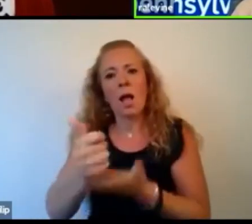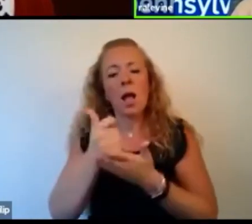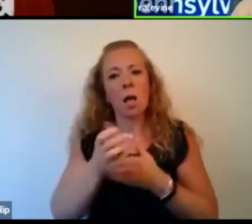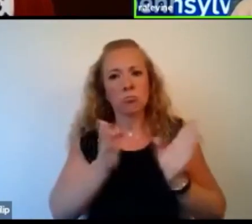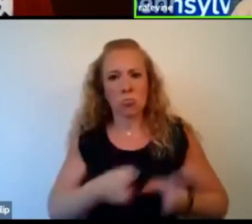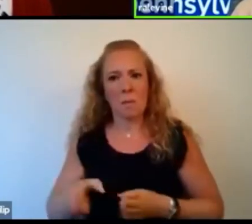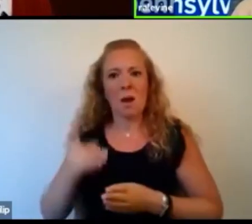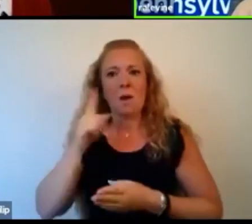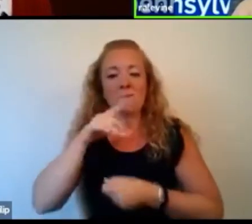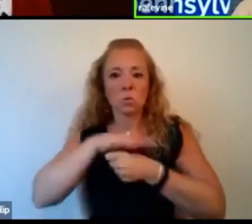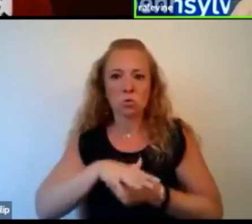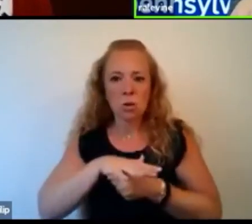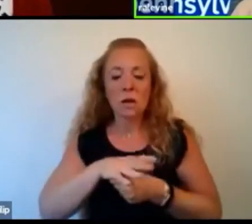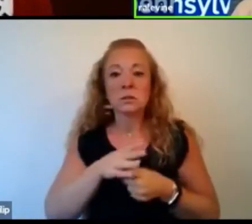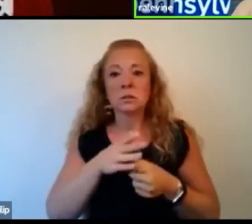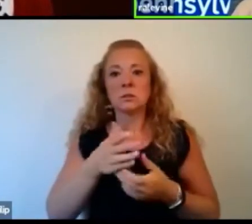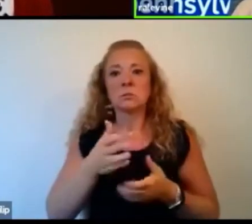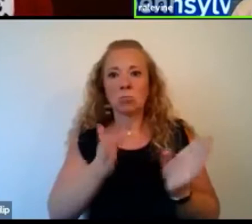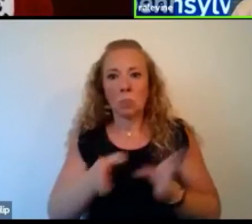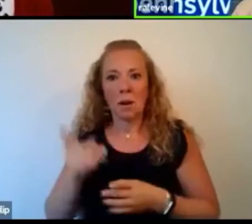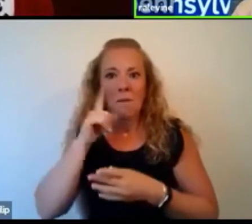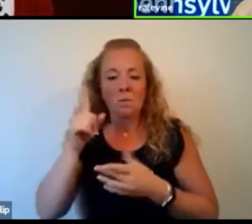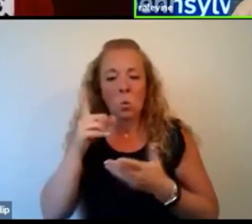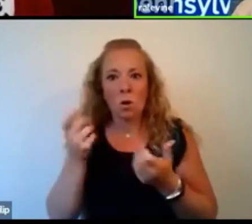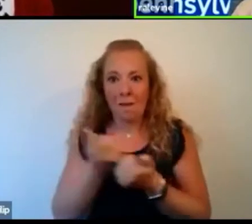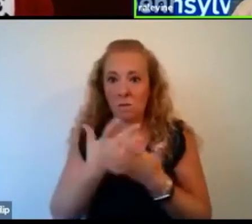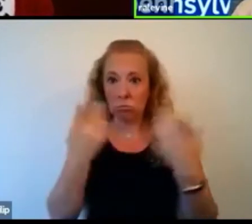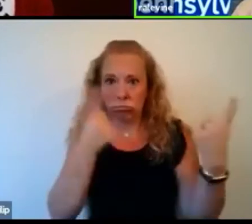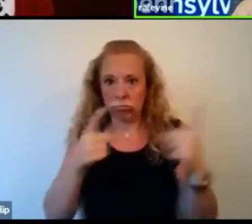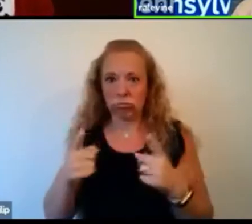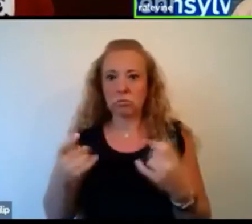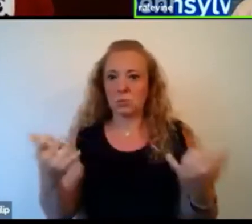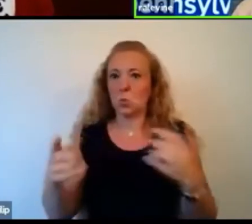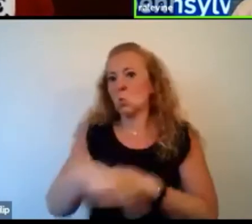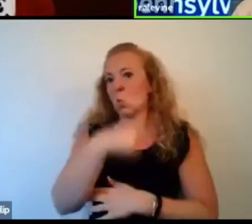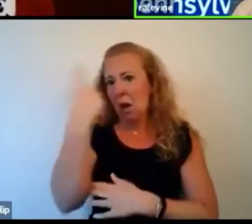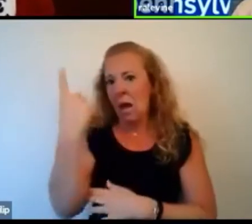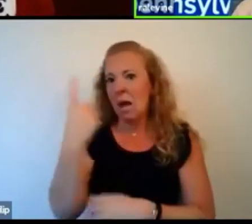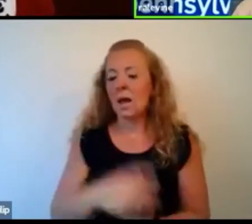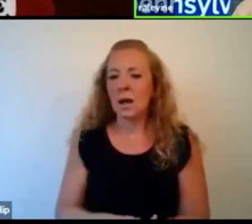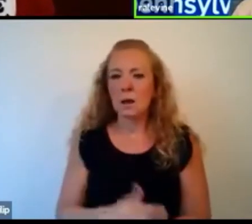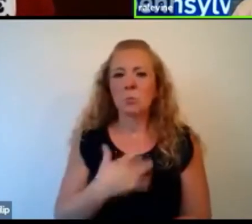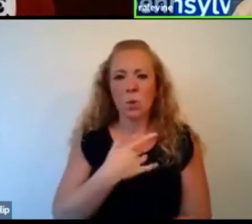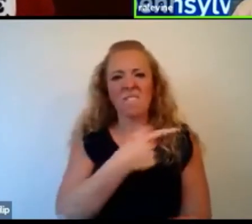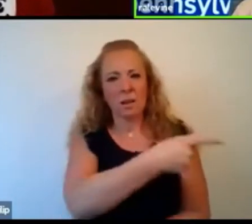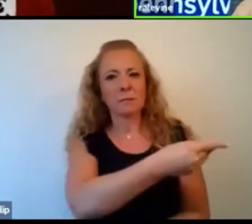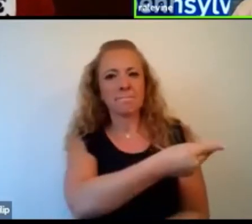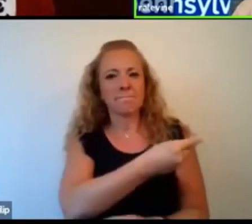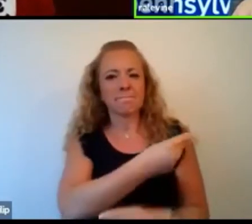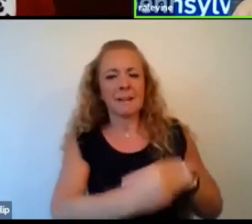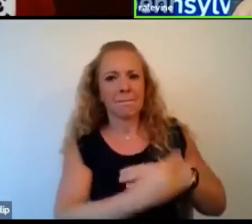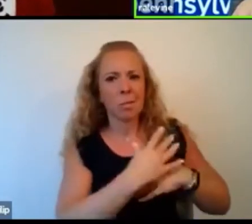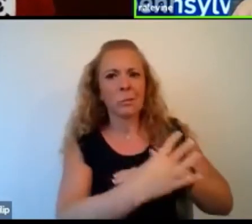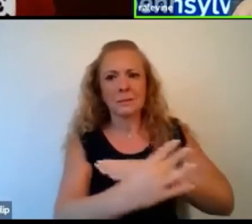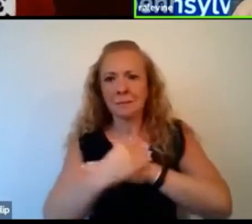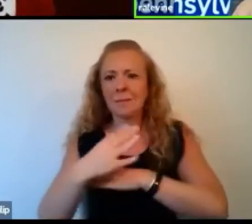pressures of where we are. So, you know, I think that in medicine, you have to learn to